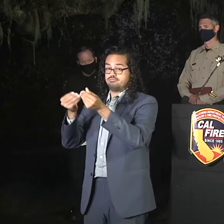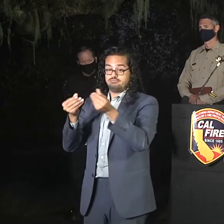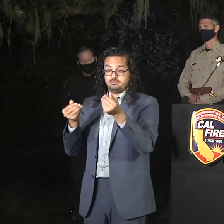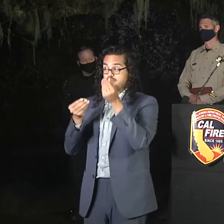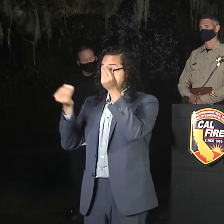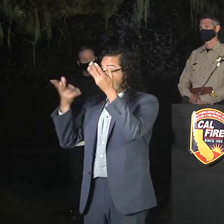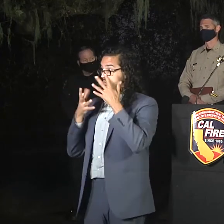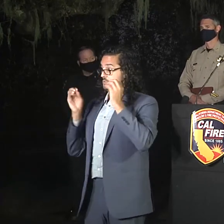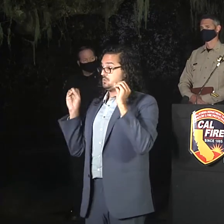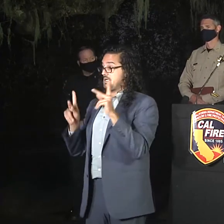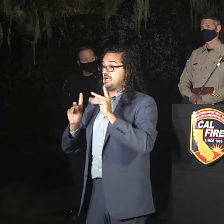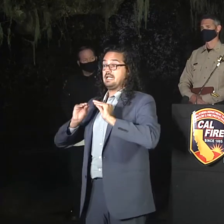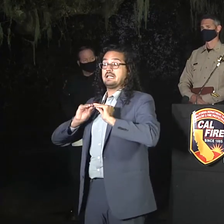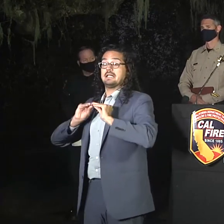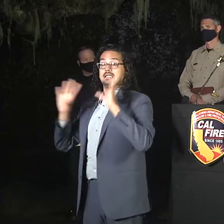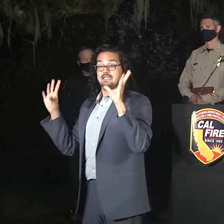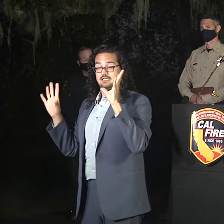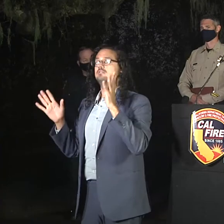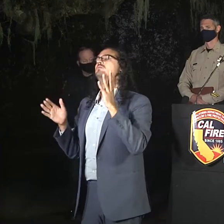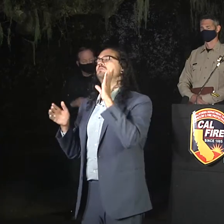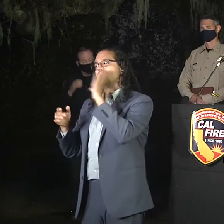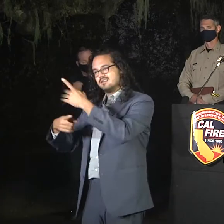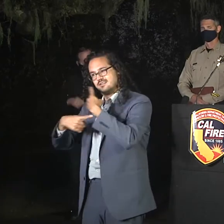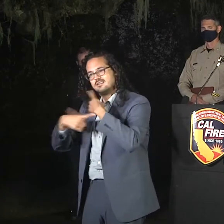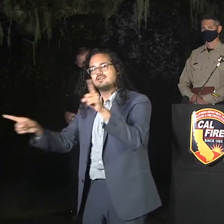a sense of normalcy as soon as possible. Thank you.